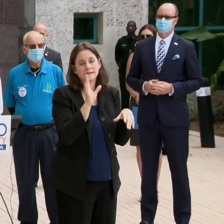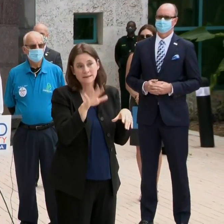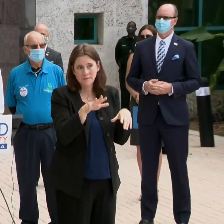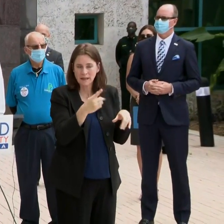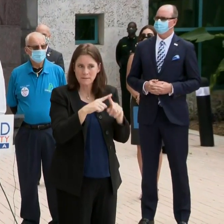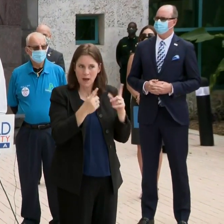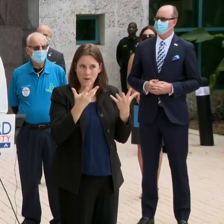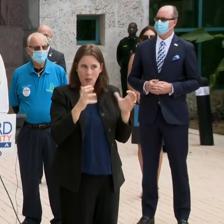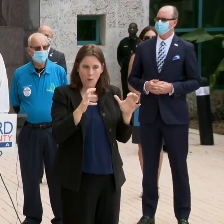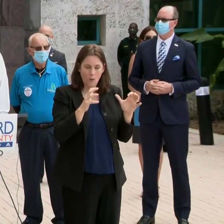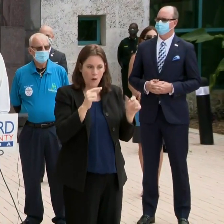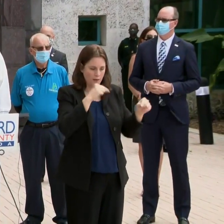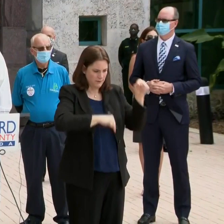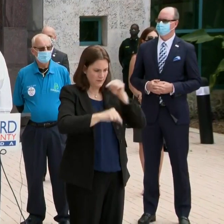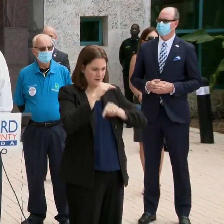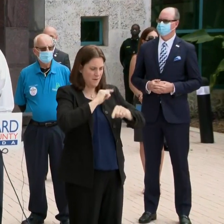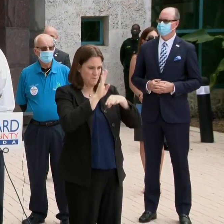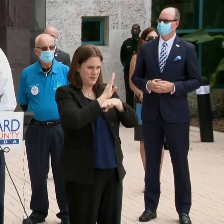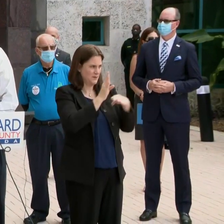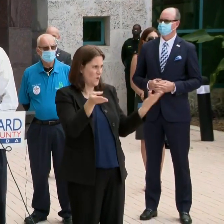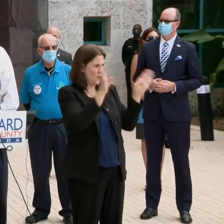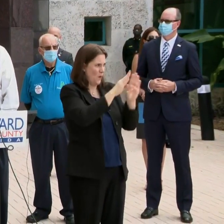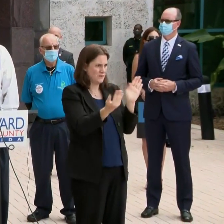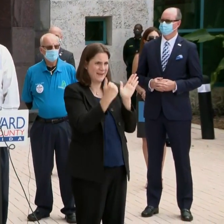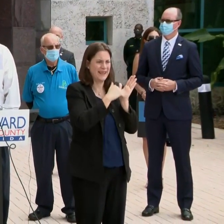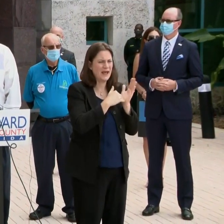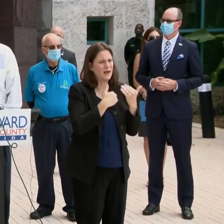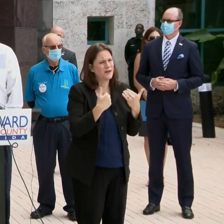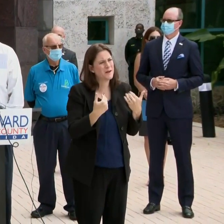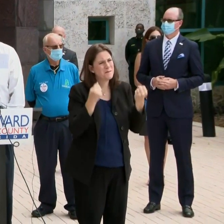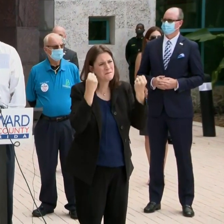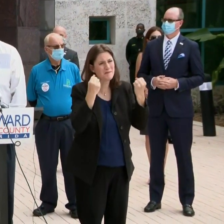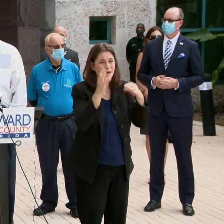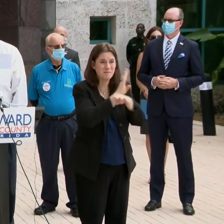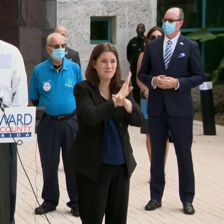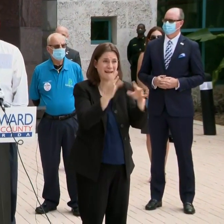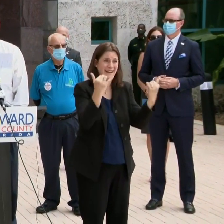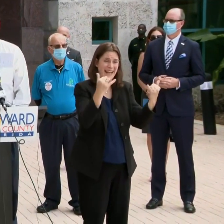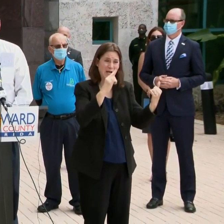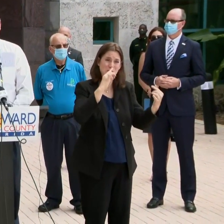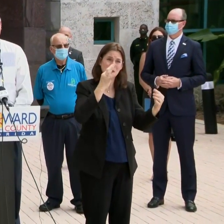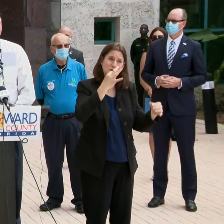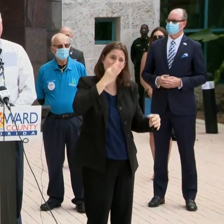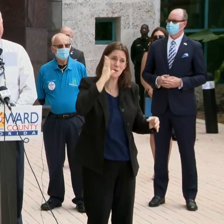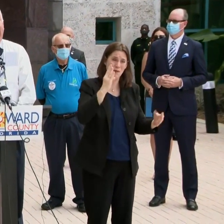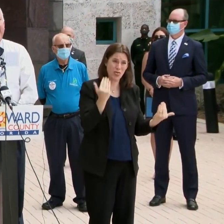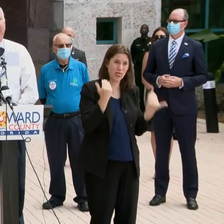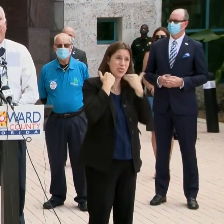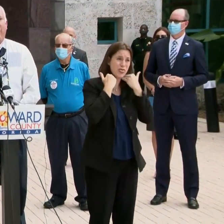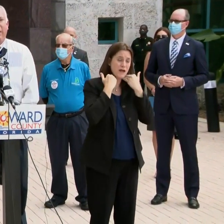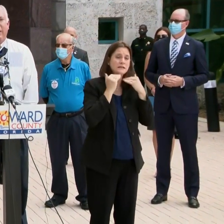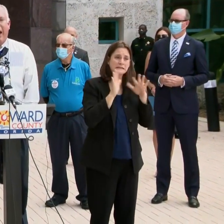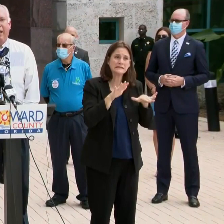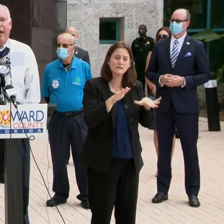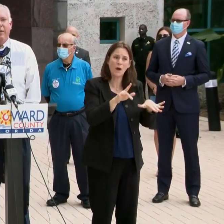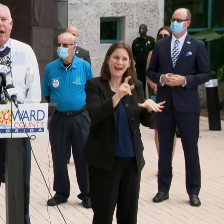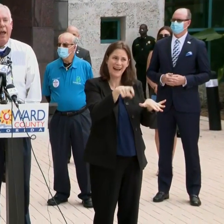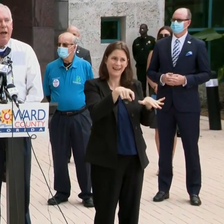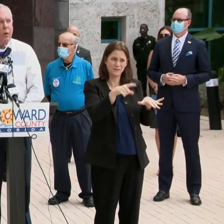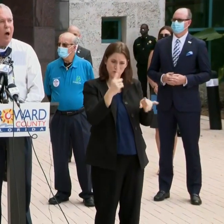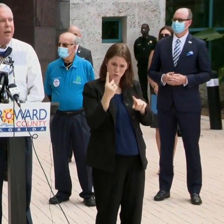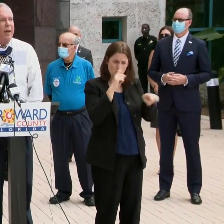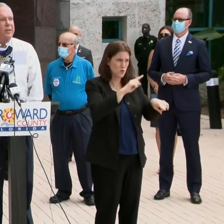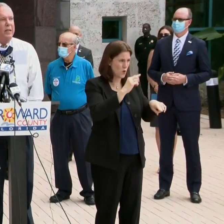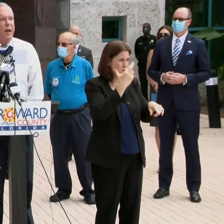return to restrictions on business where they can't open. We have so many businesses on the brink of bankruptcy. Patriots have got to follow these guidelines.